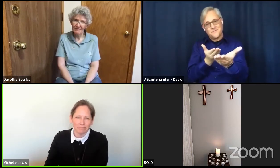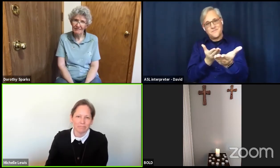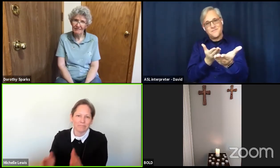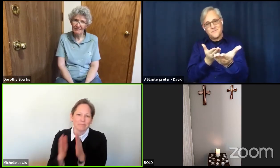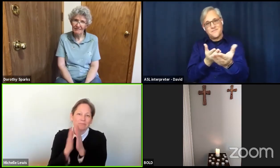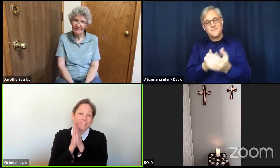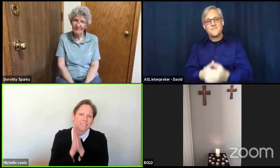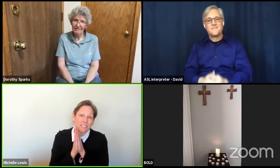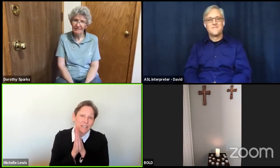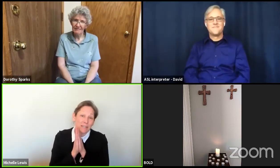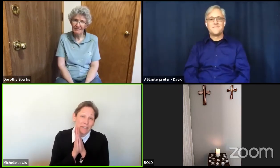amen